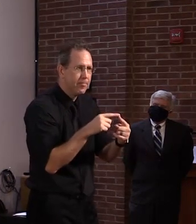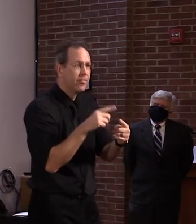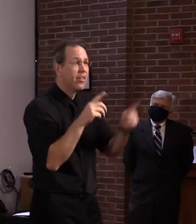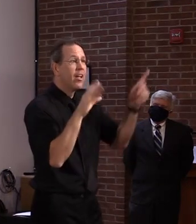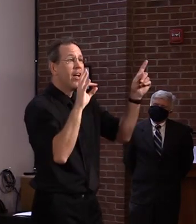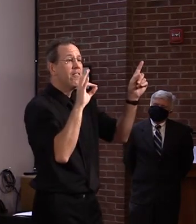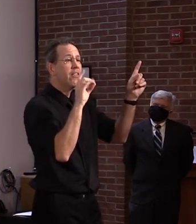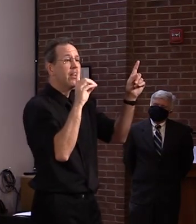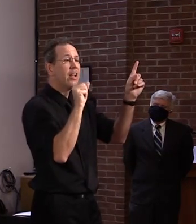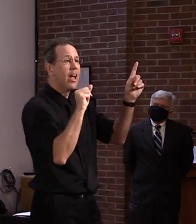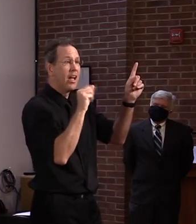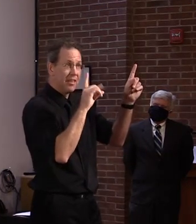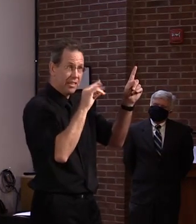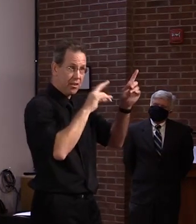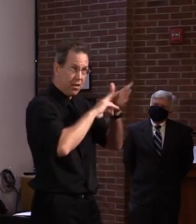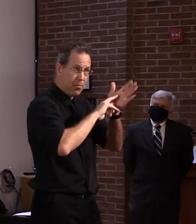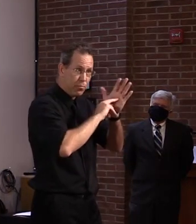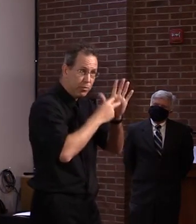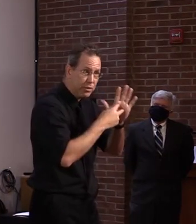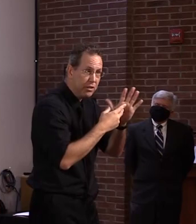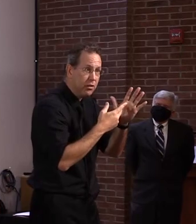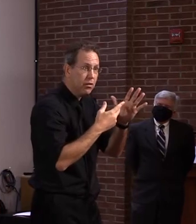misstated the numbers.